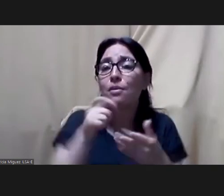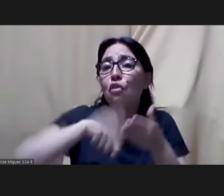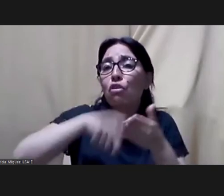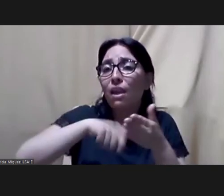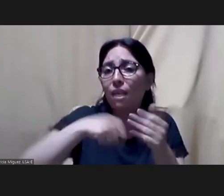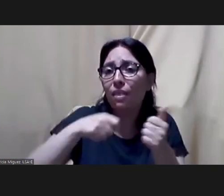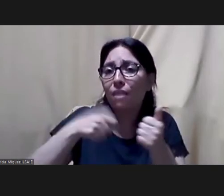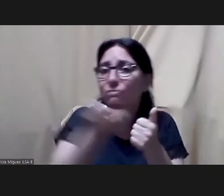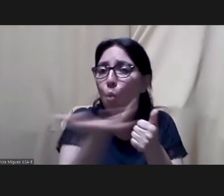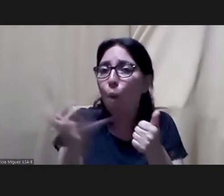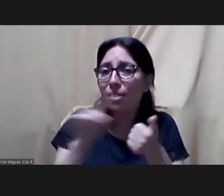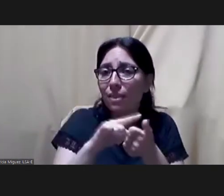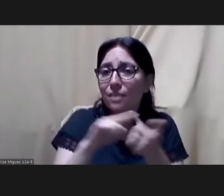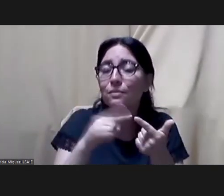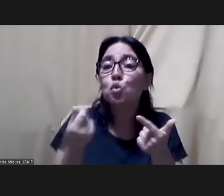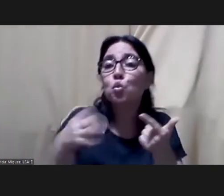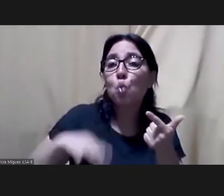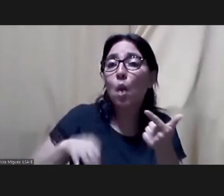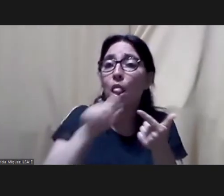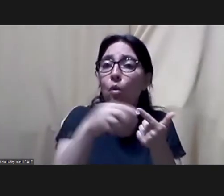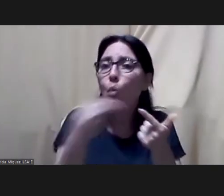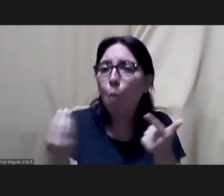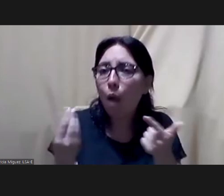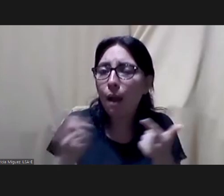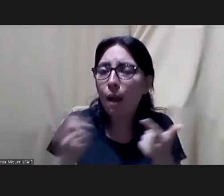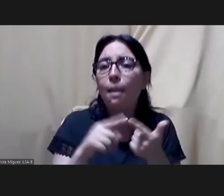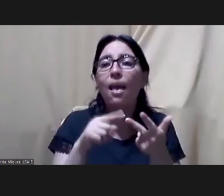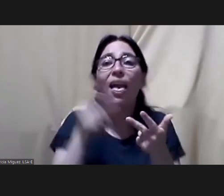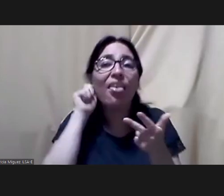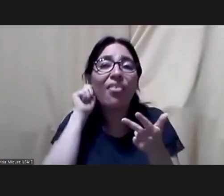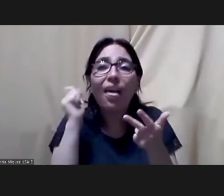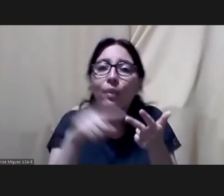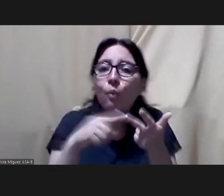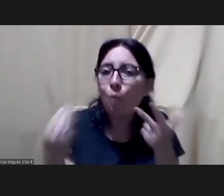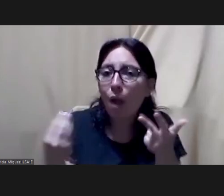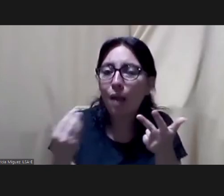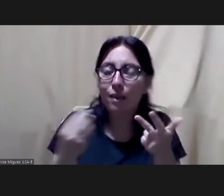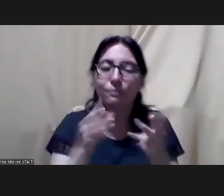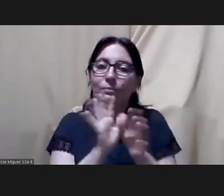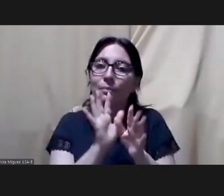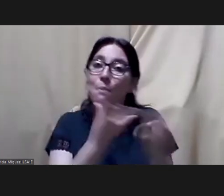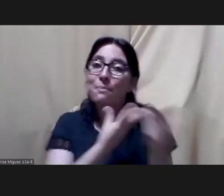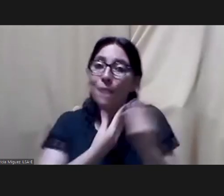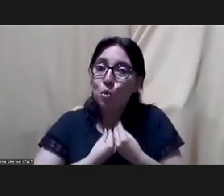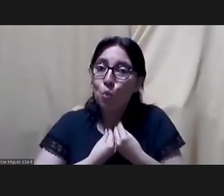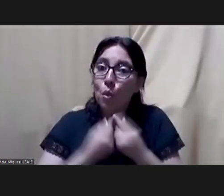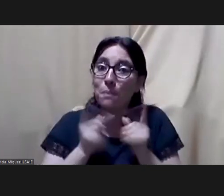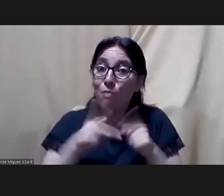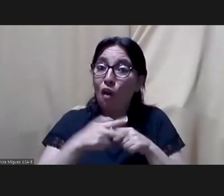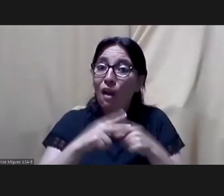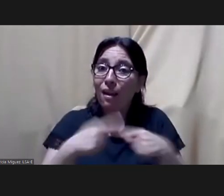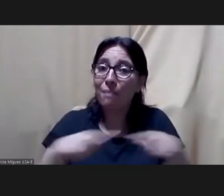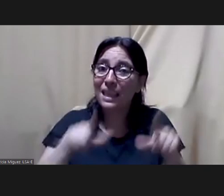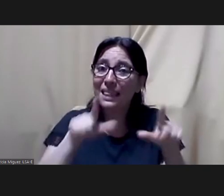how old they are, what are their wages, and being able